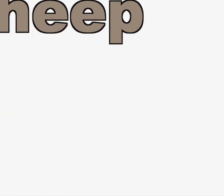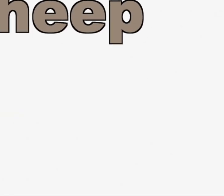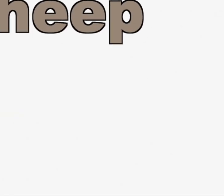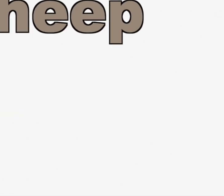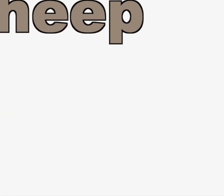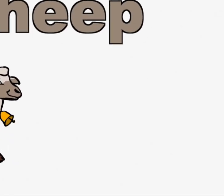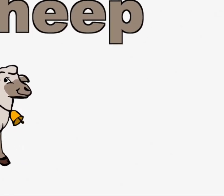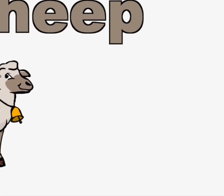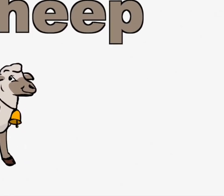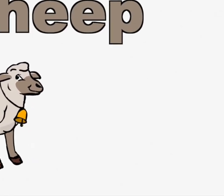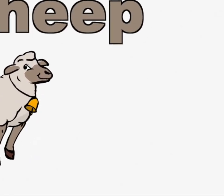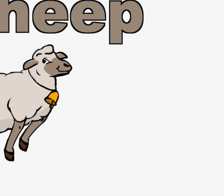Sheep